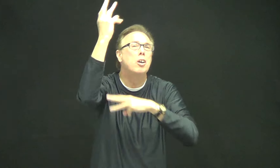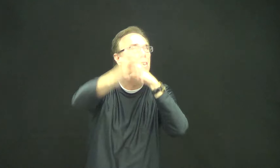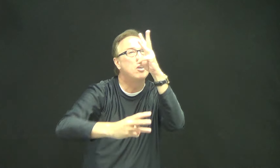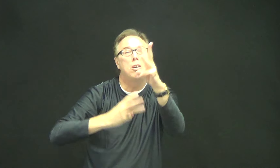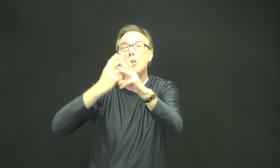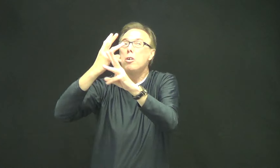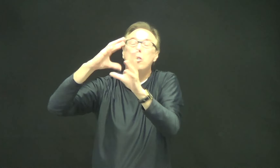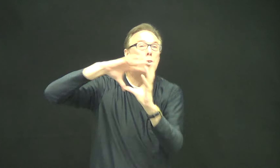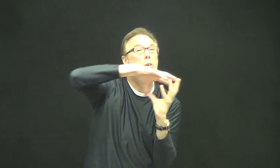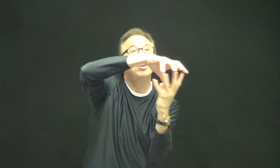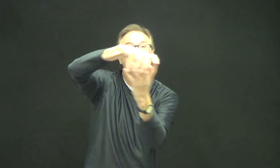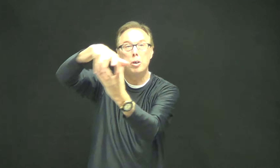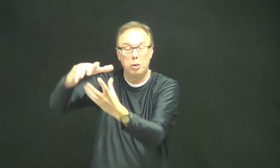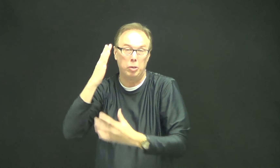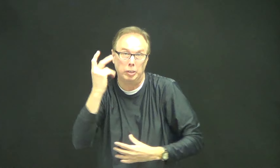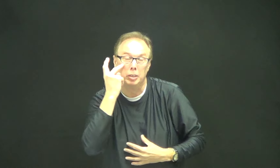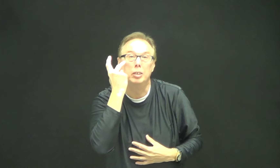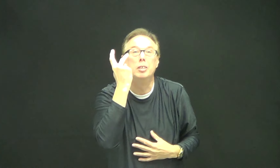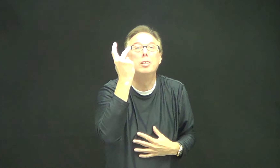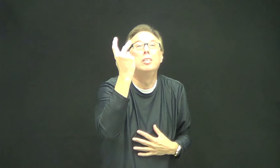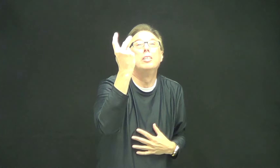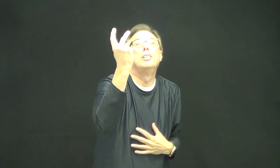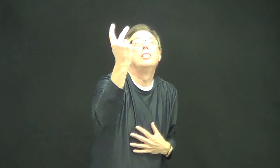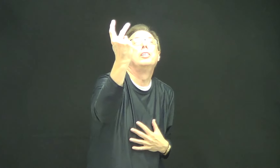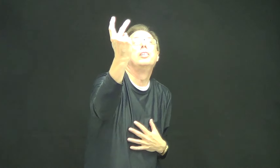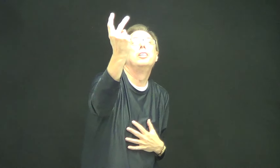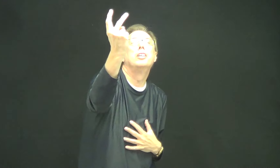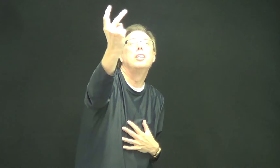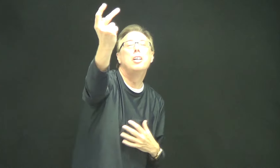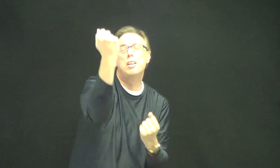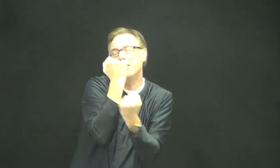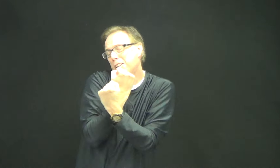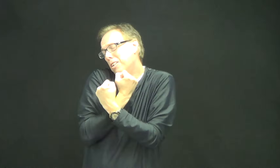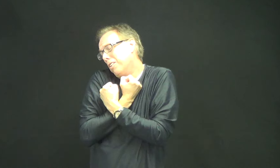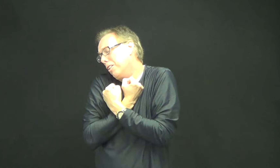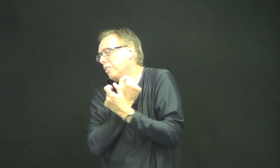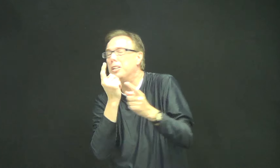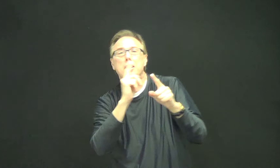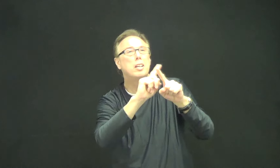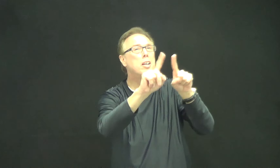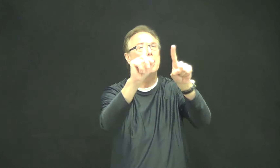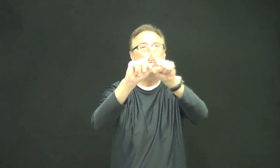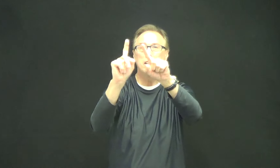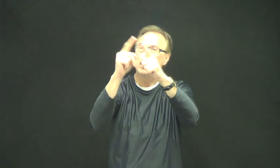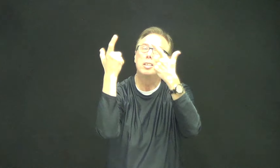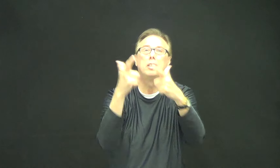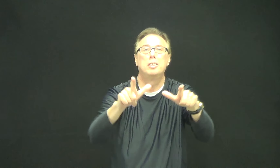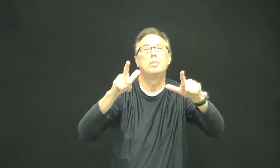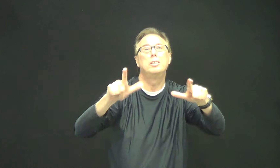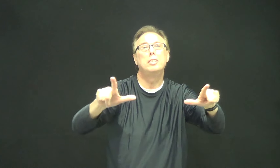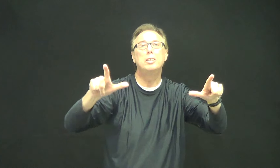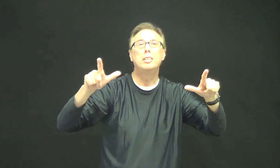All the world will hear Love me, language